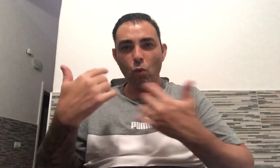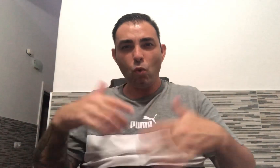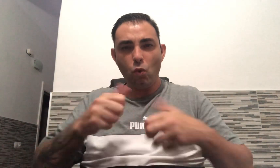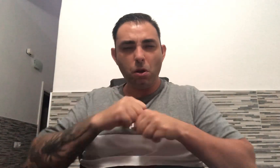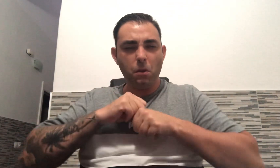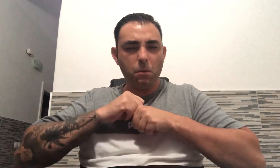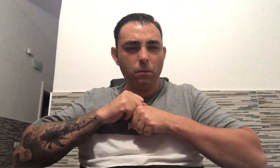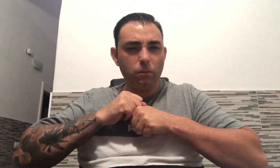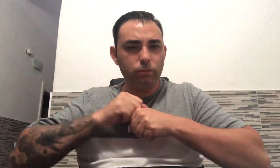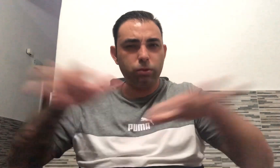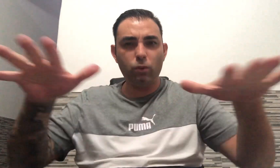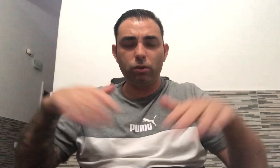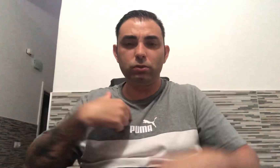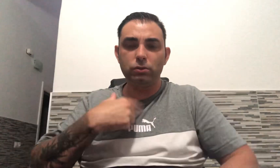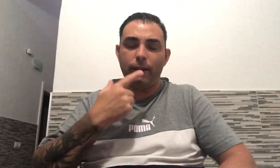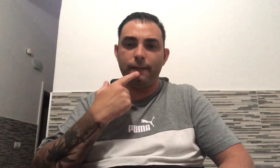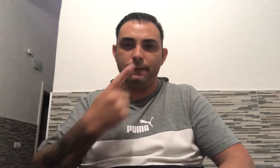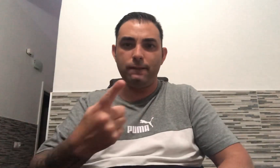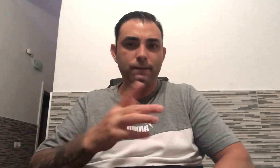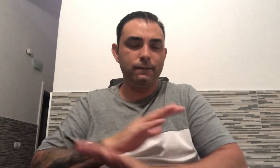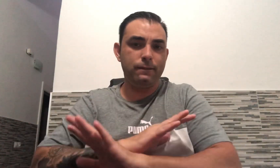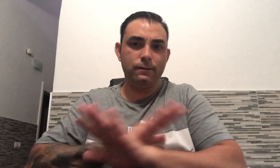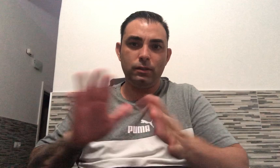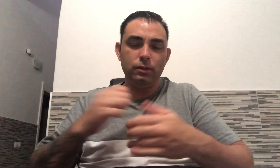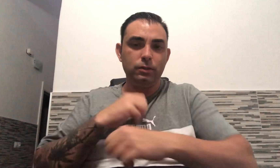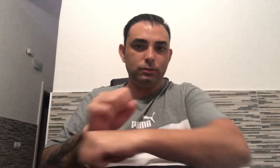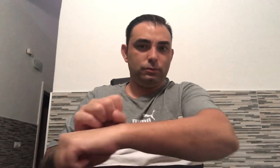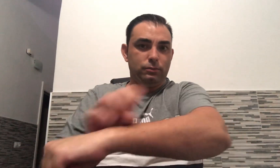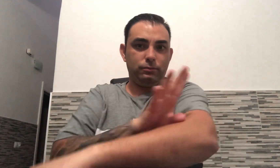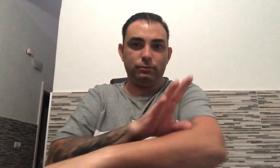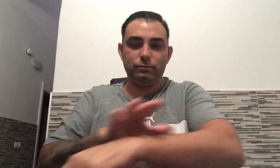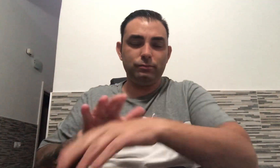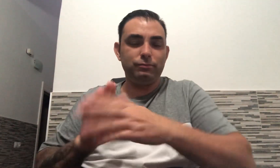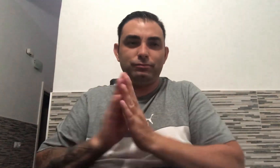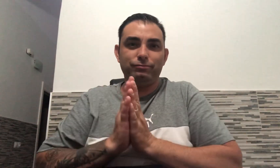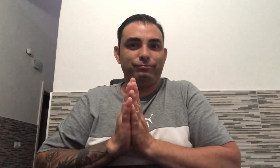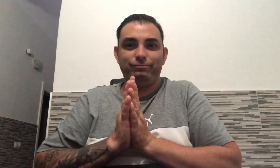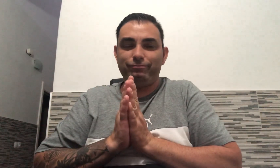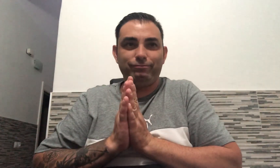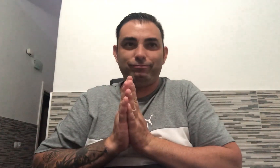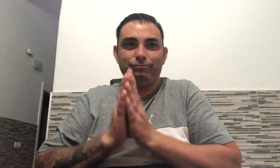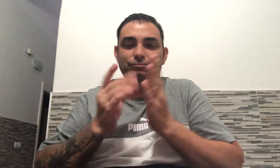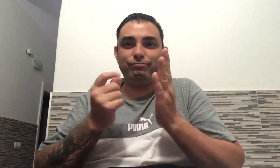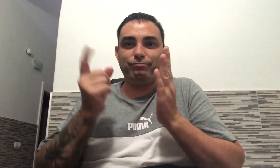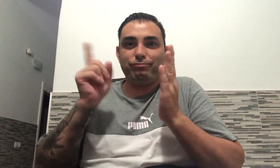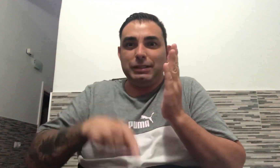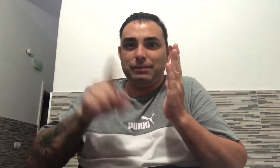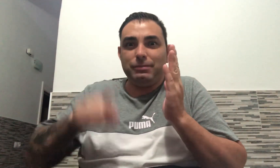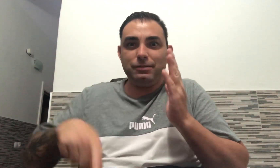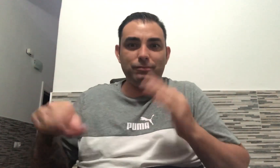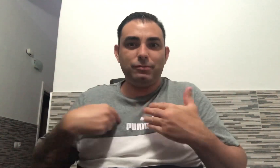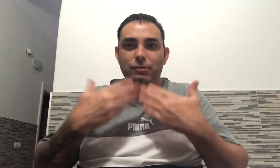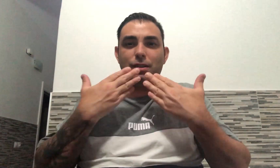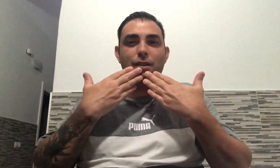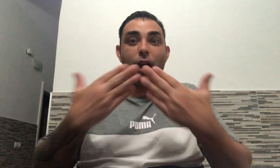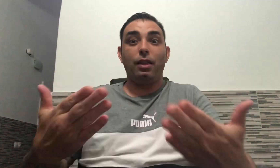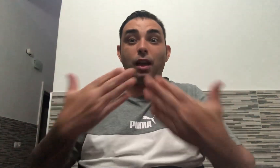I'm not how to do a bump.